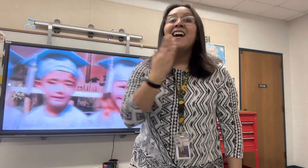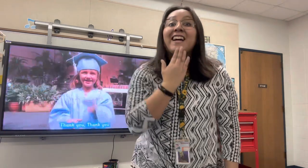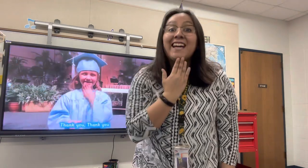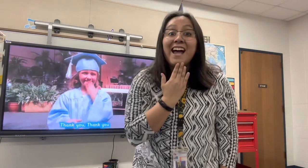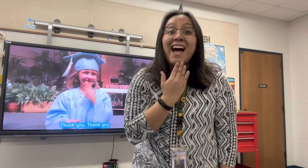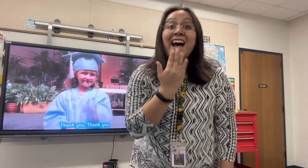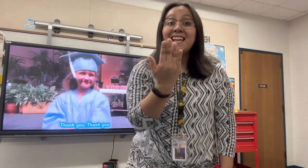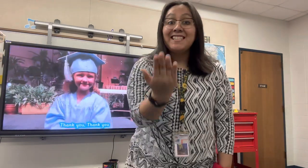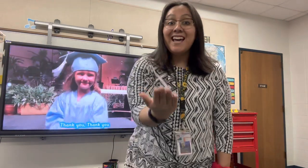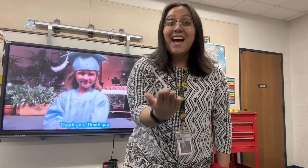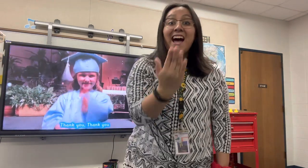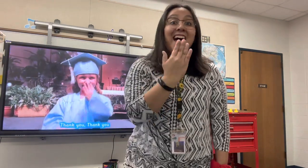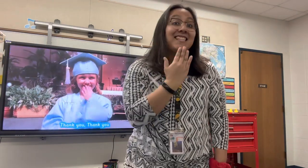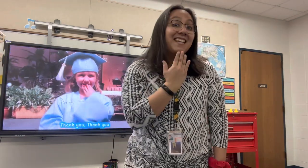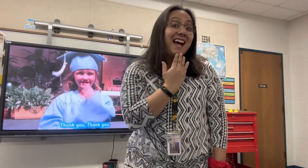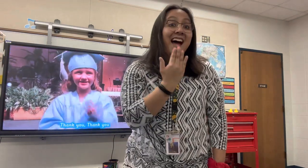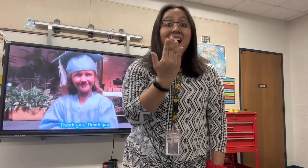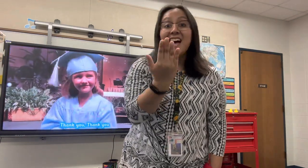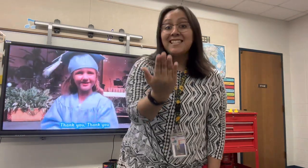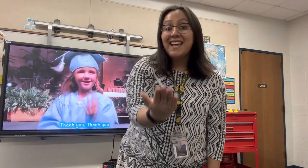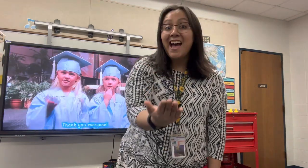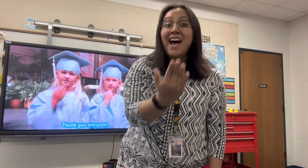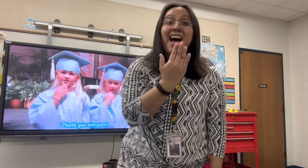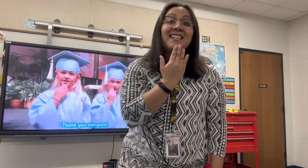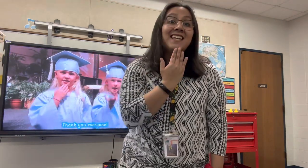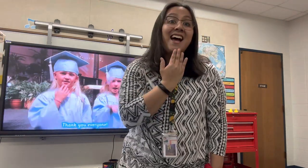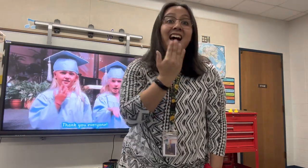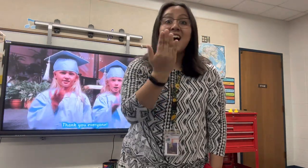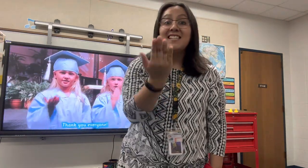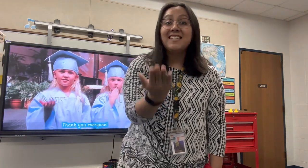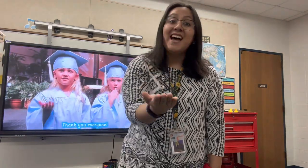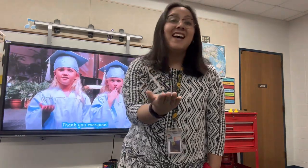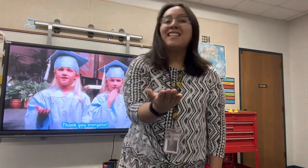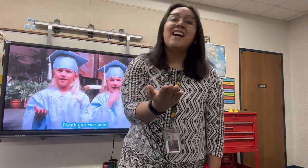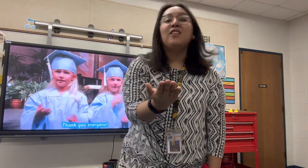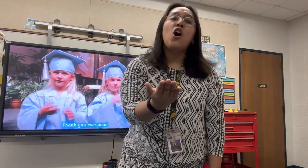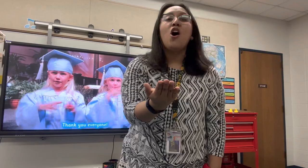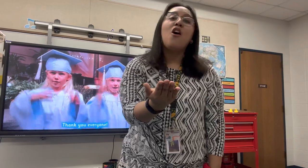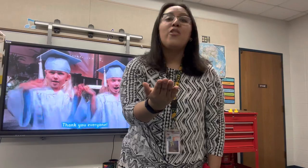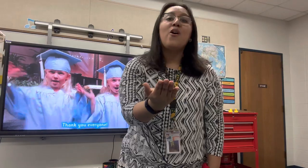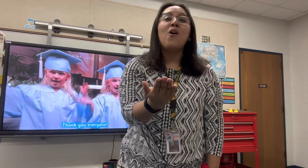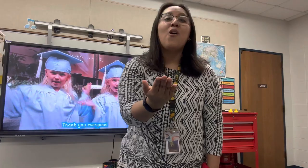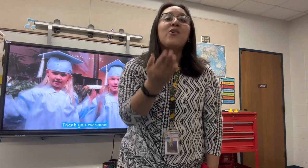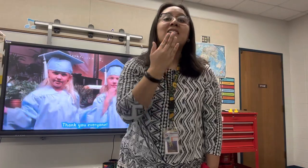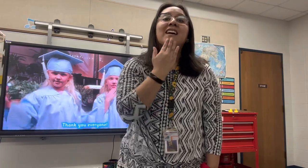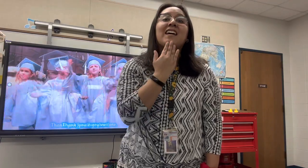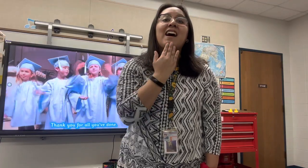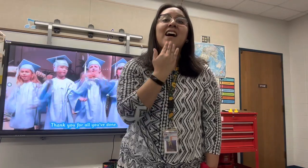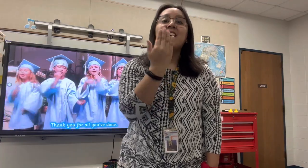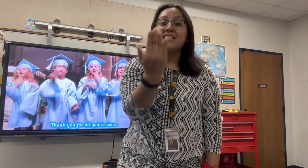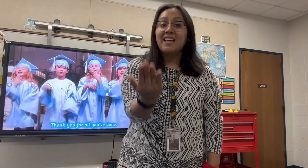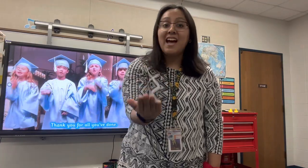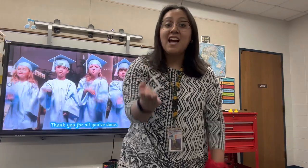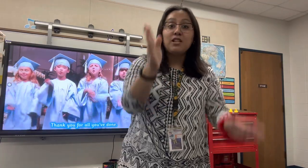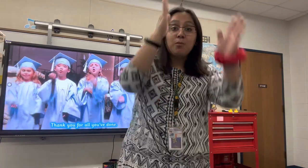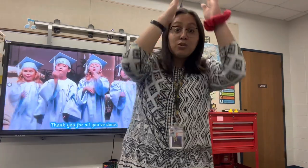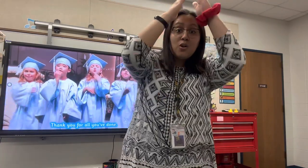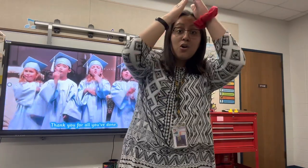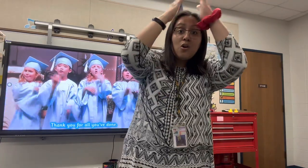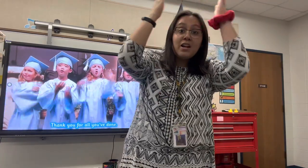Gracias, gracias, gracias a todos. Gracias por todo lo